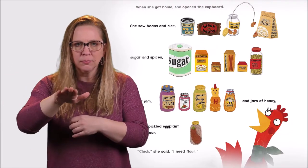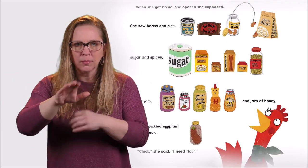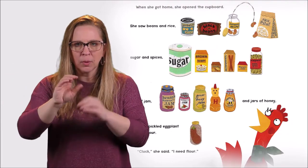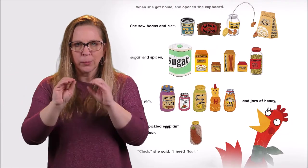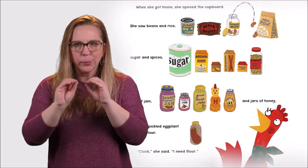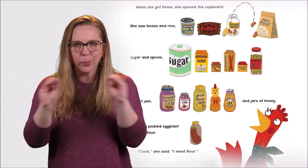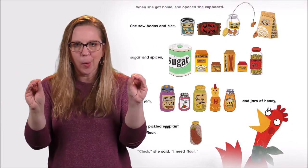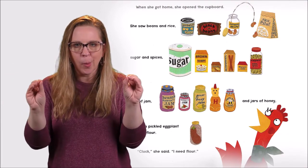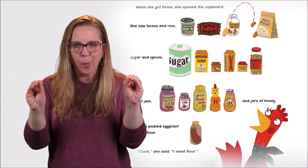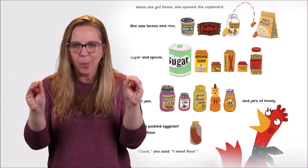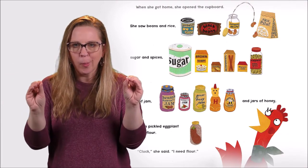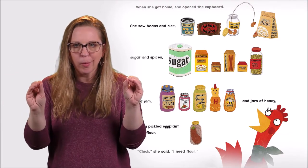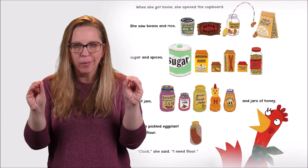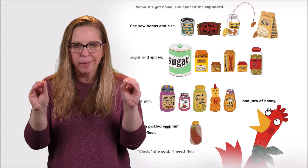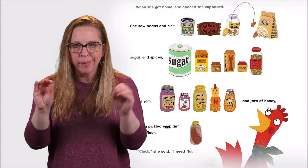But no flour.